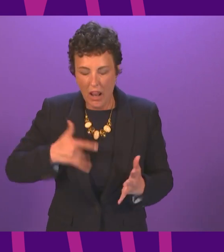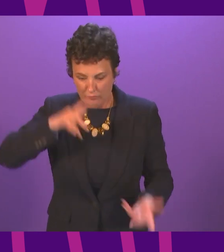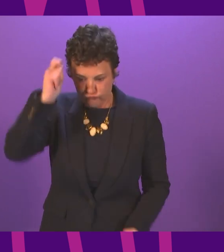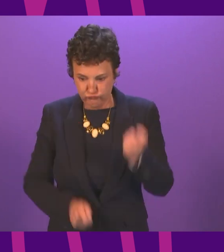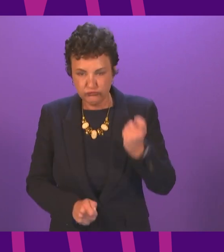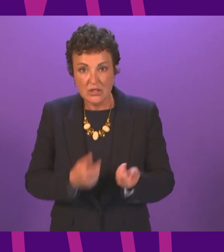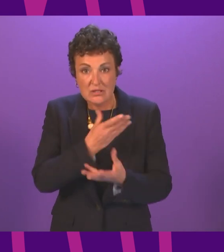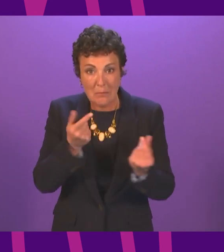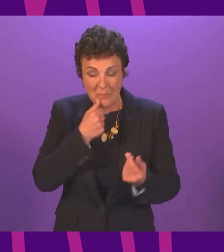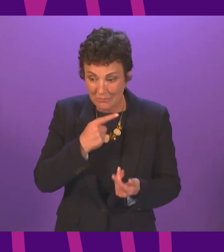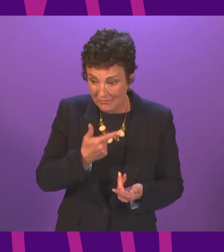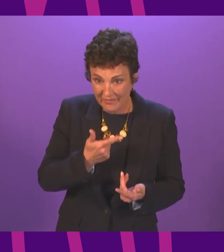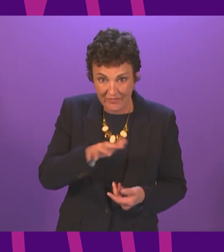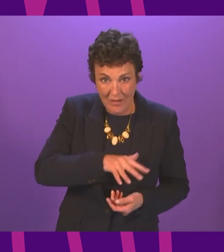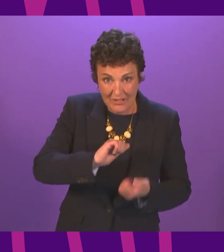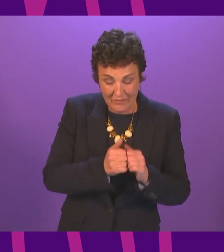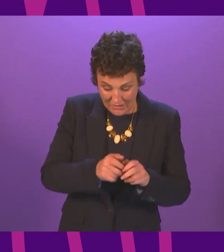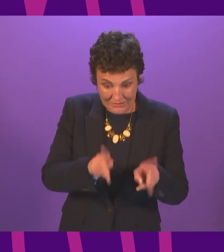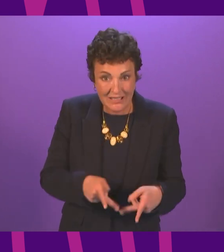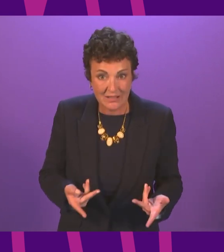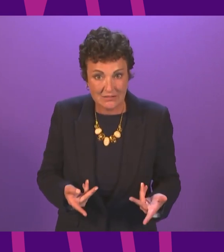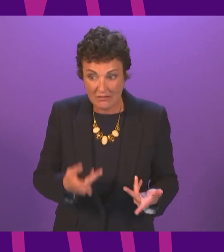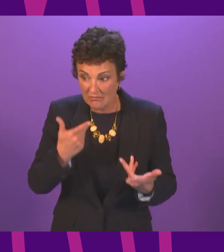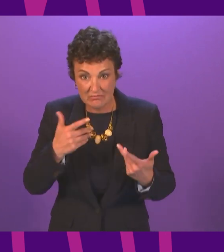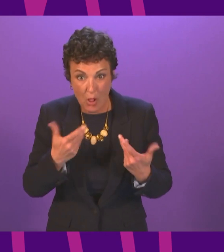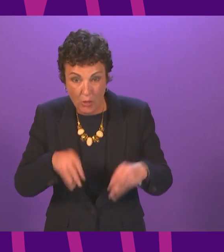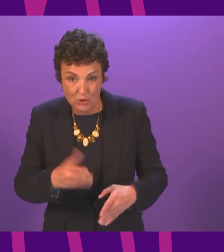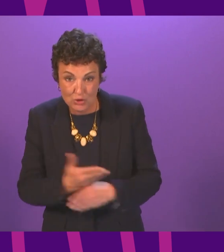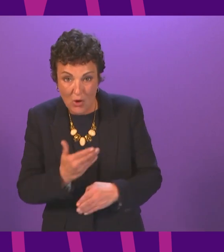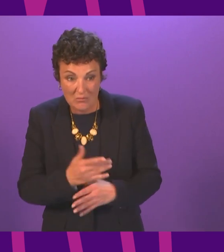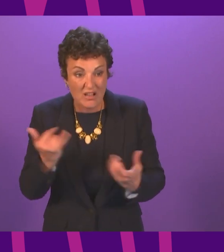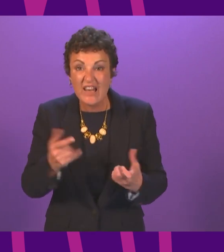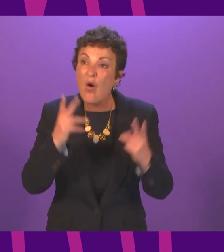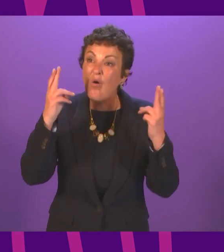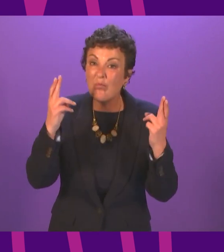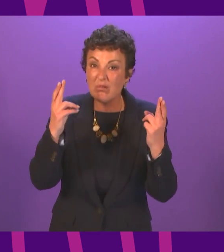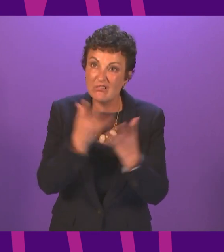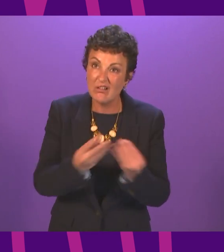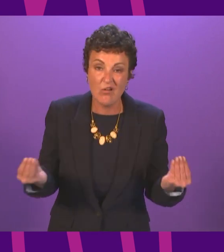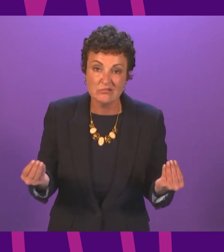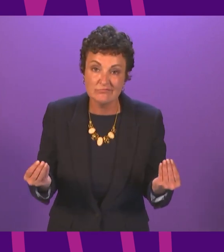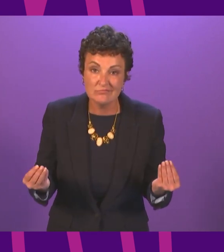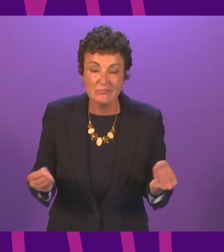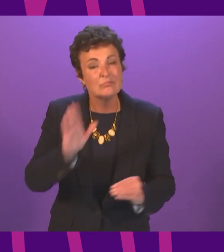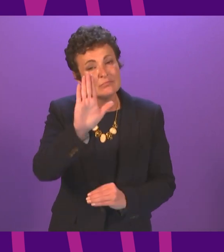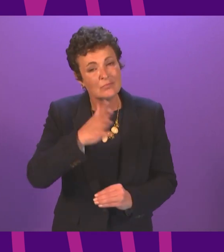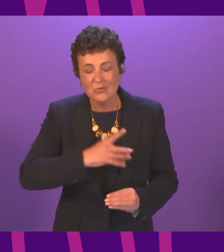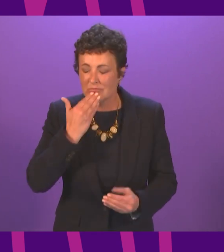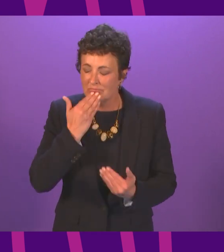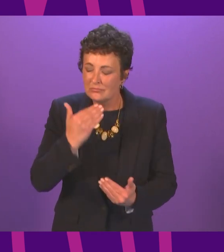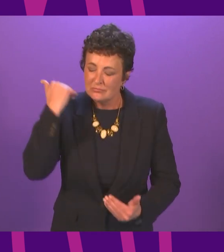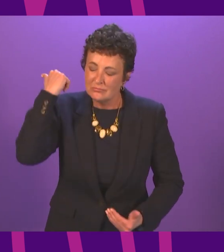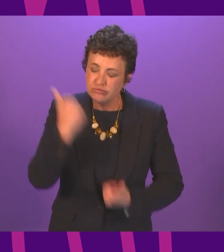losing their livelihood and losing hope I wish to thank all key workers for their amazing efforts over the past